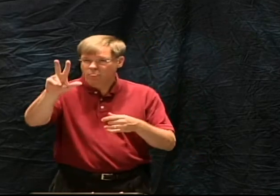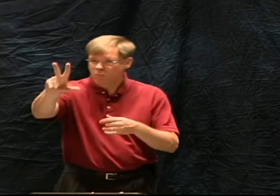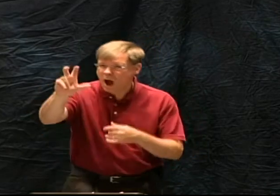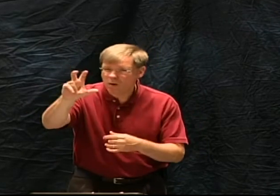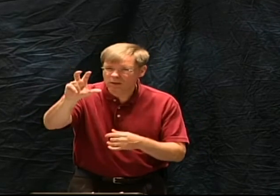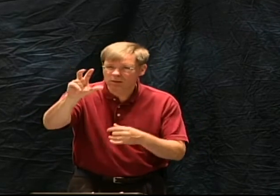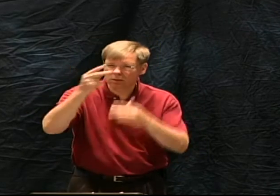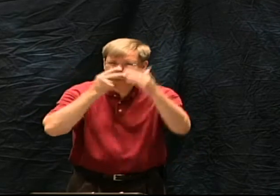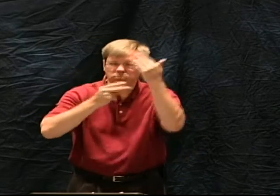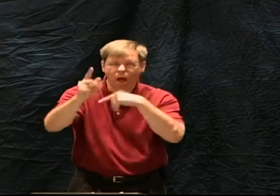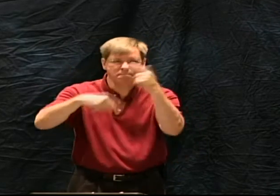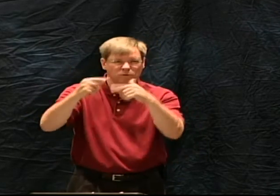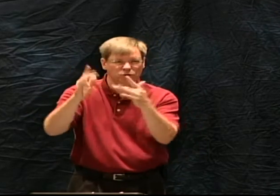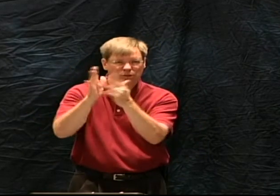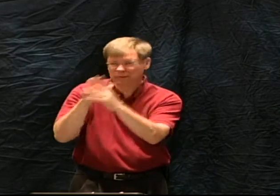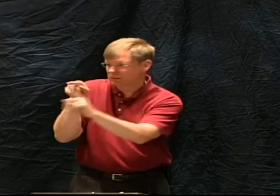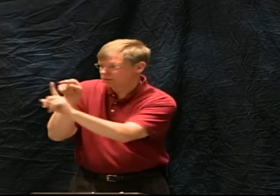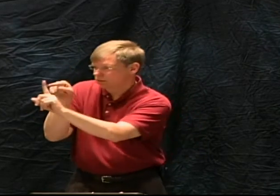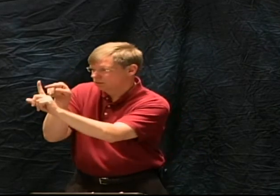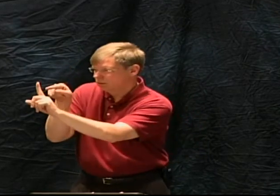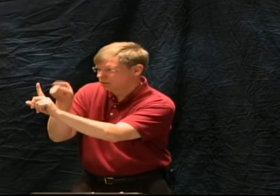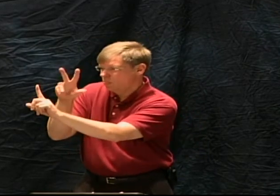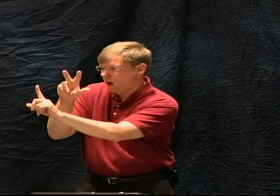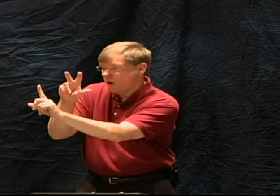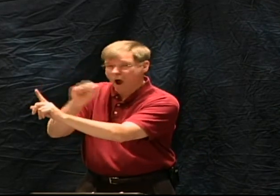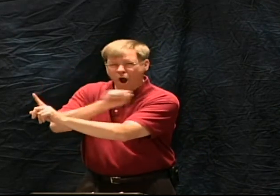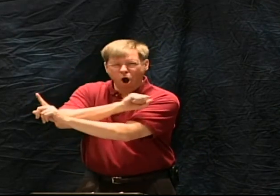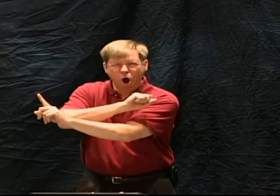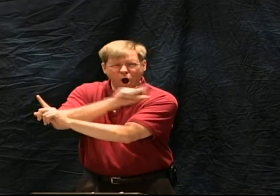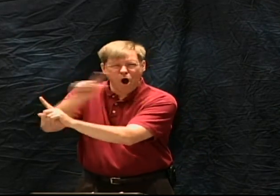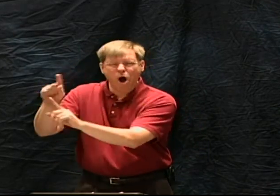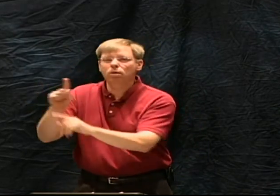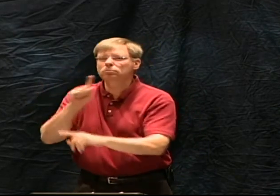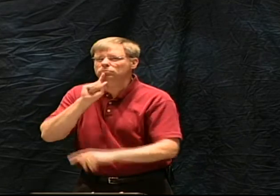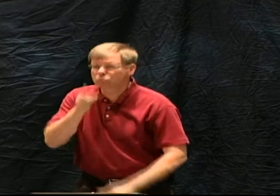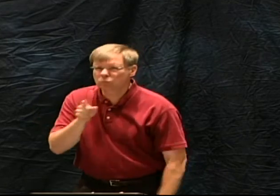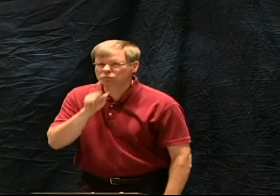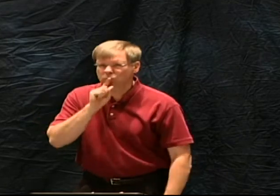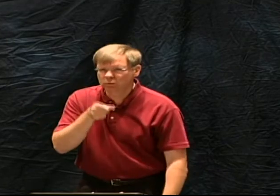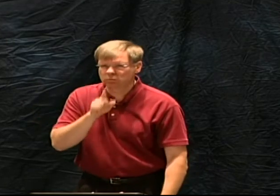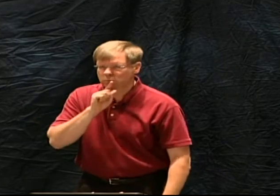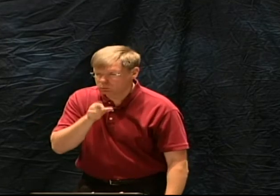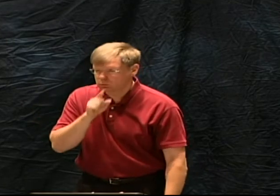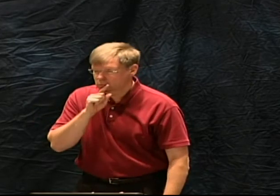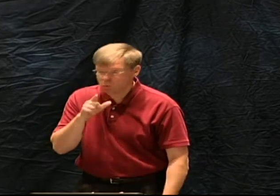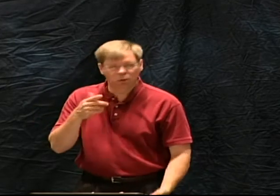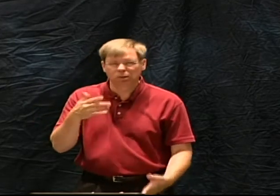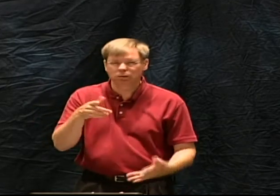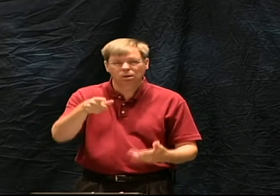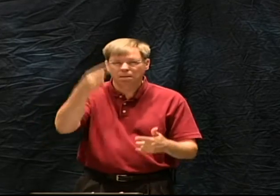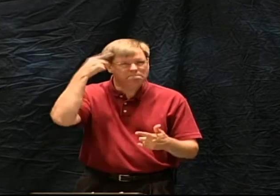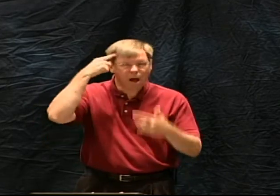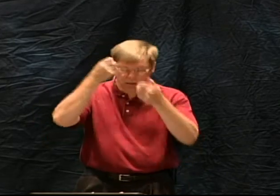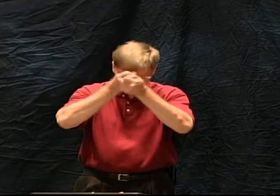again 300 specific prophecies about jesus